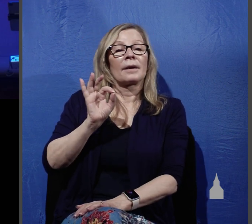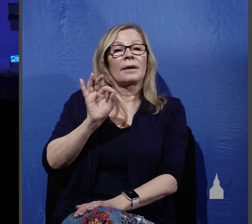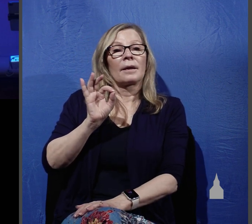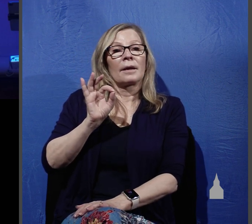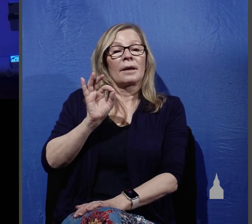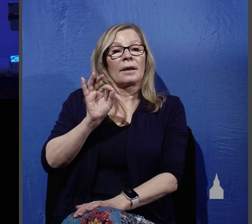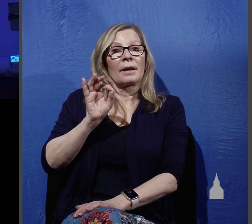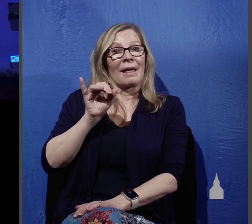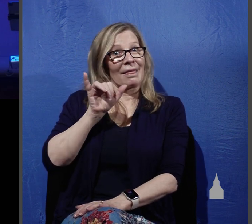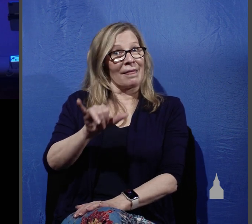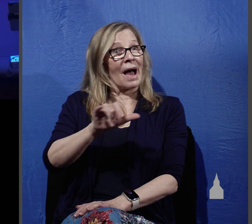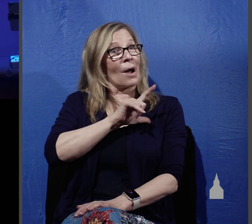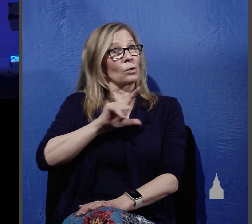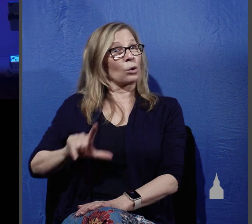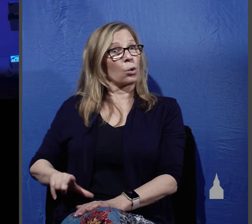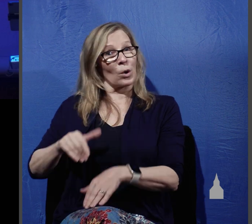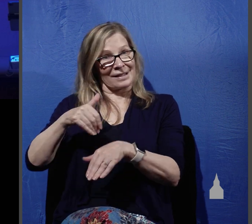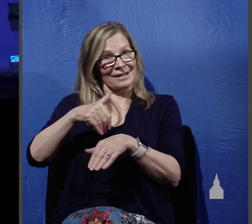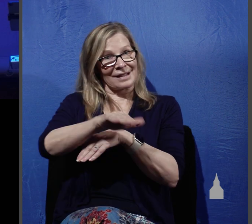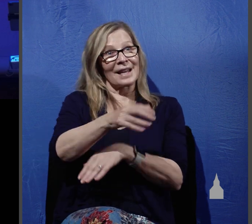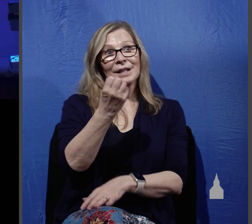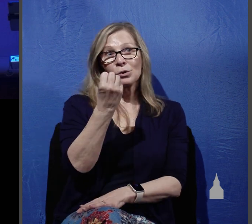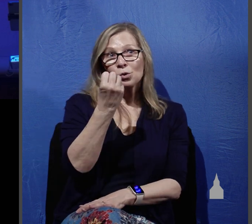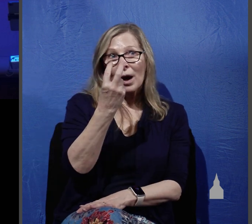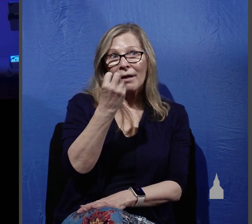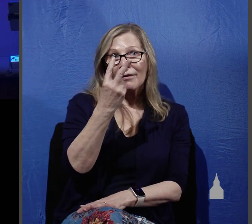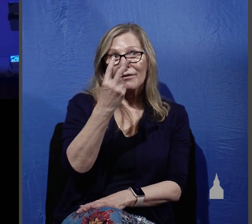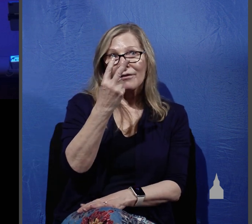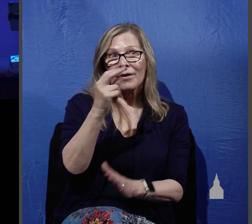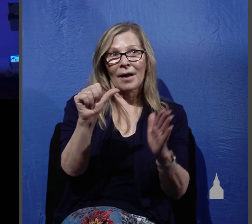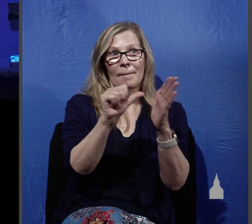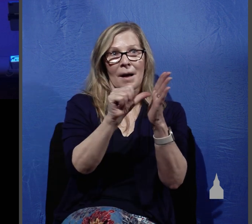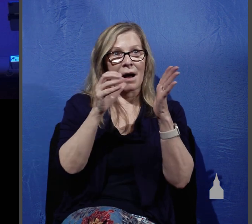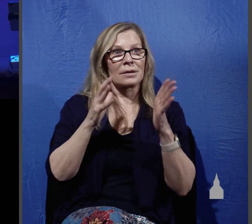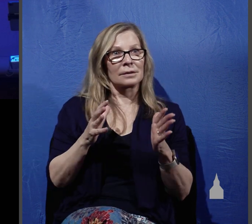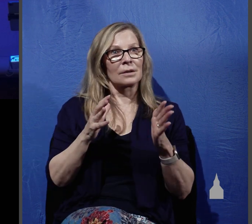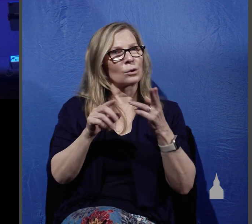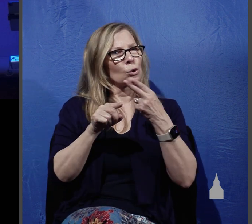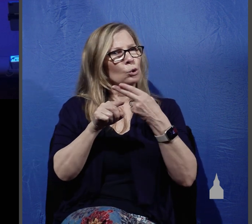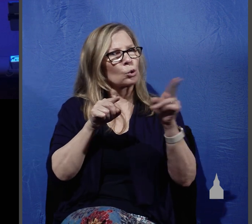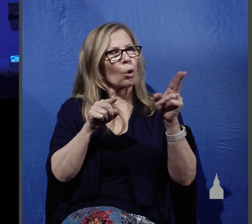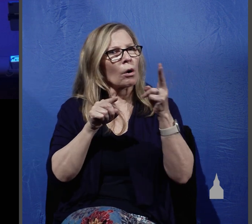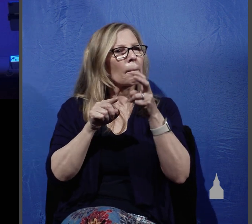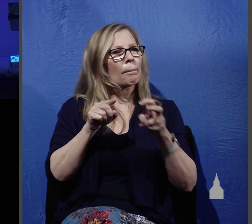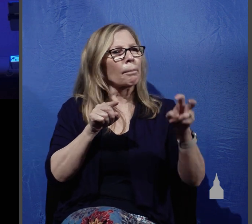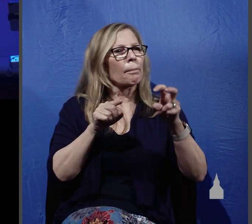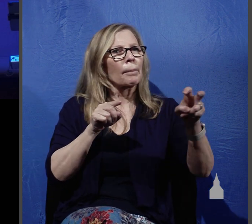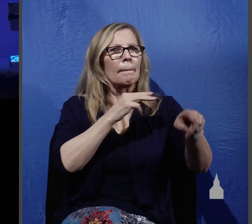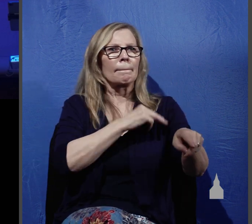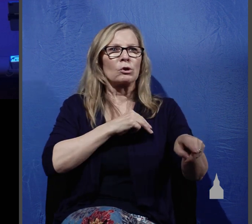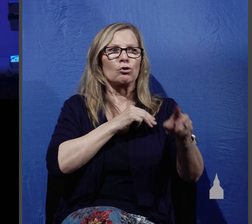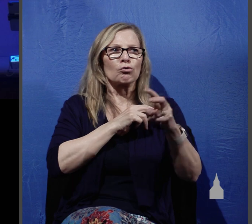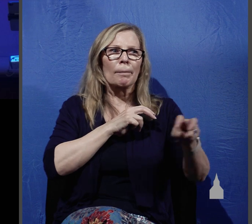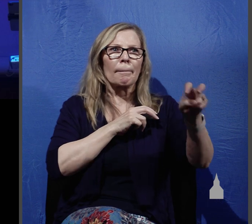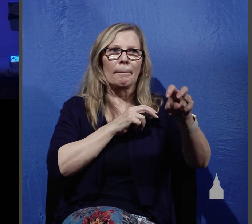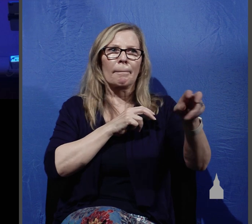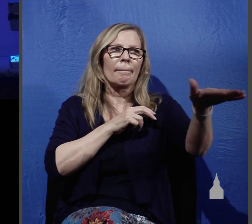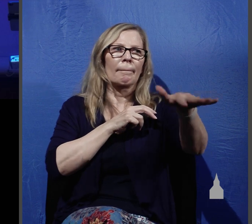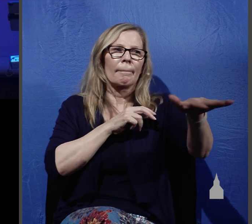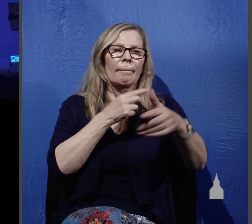Lord sending out his 12 apostles on a short-term missions trip to the area of Galilee, to the